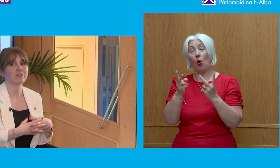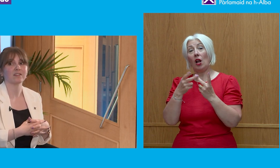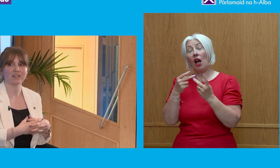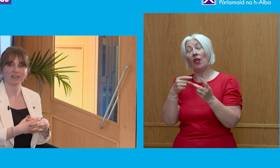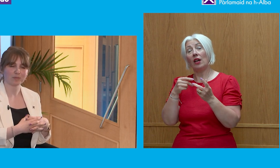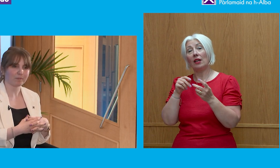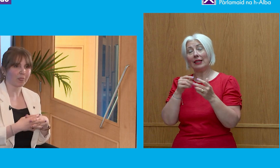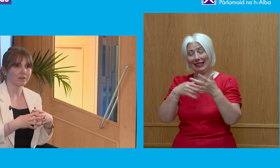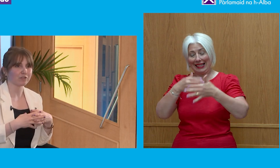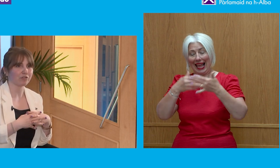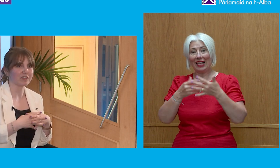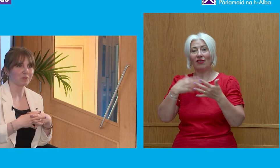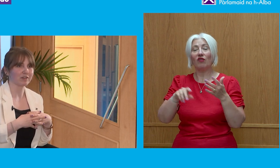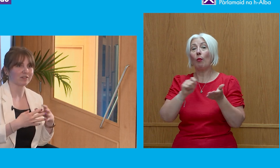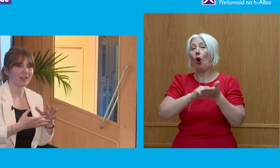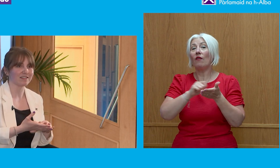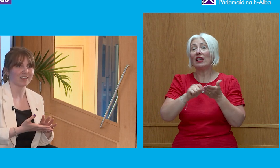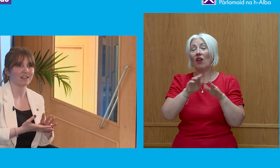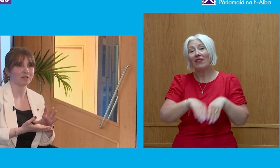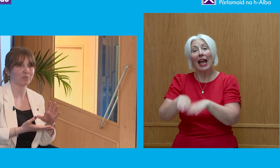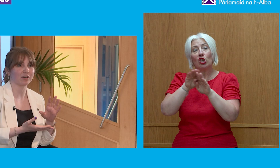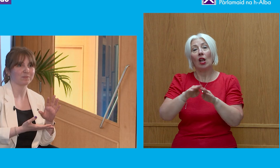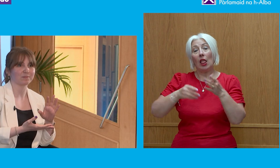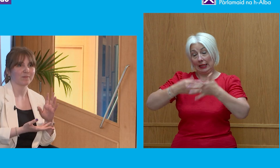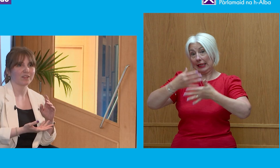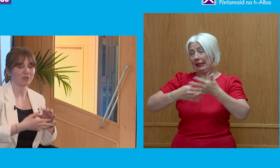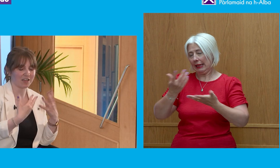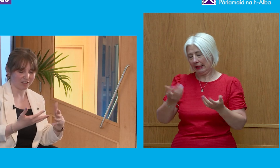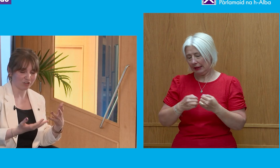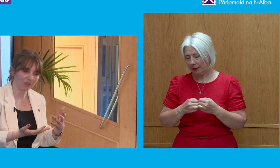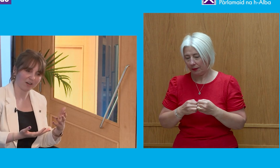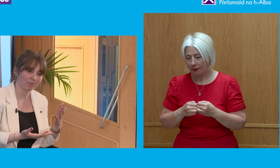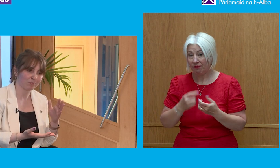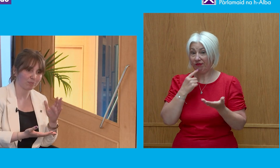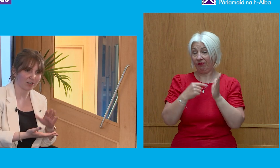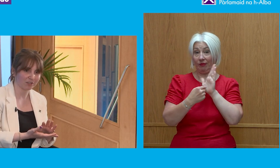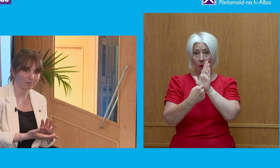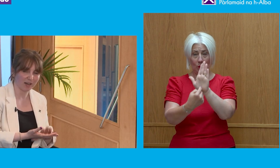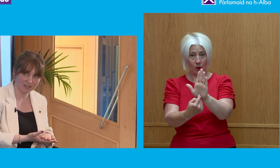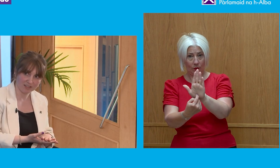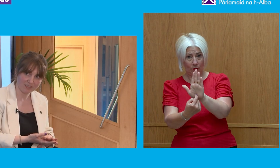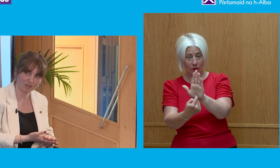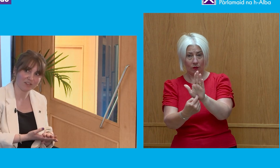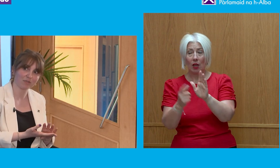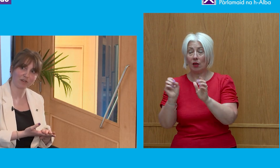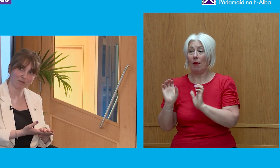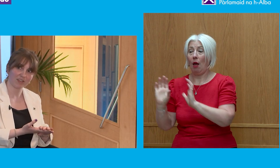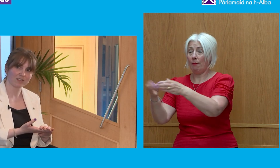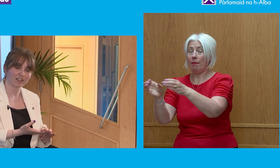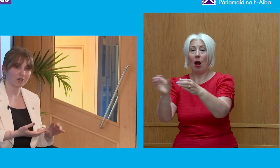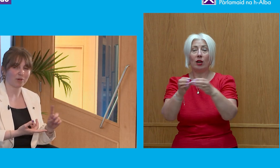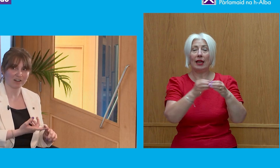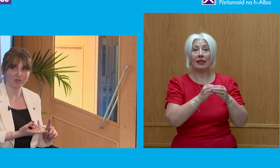Office for National Statistics. So, for example, they say that, or they show that parties are trusted with